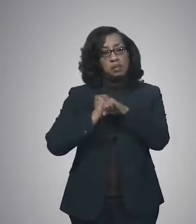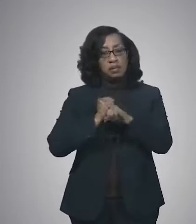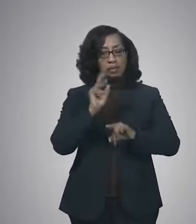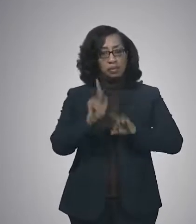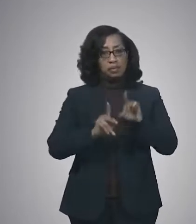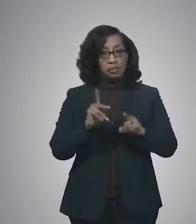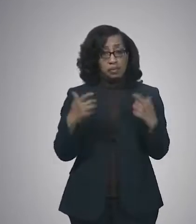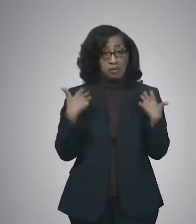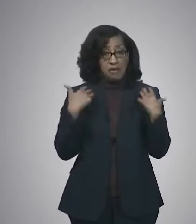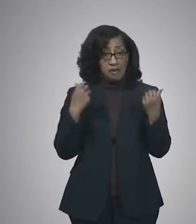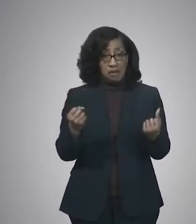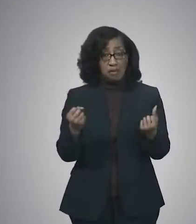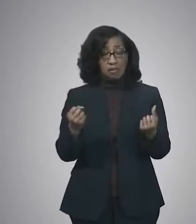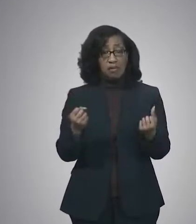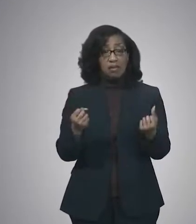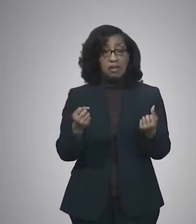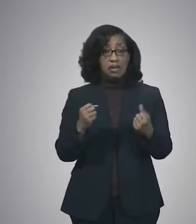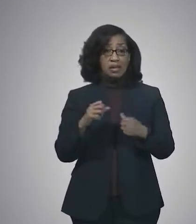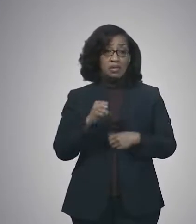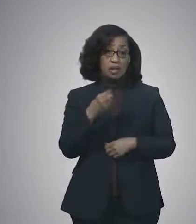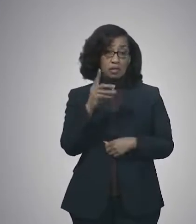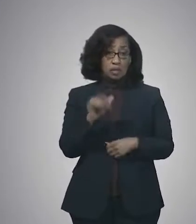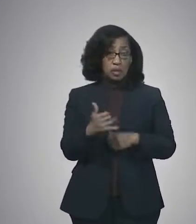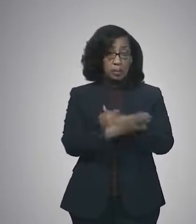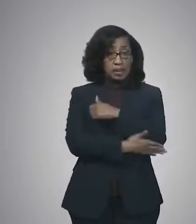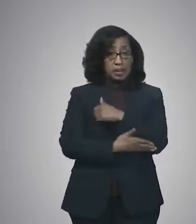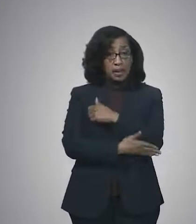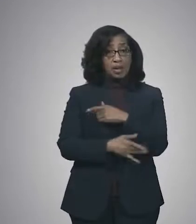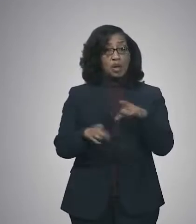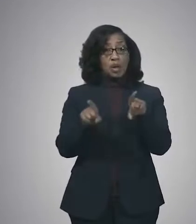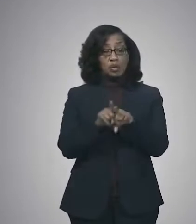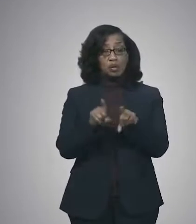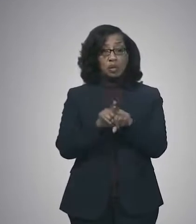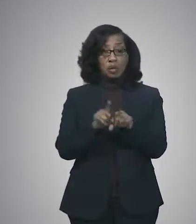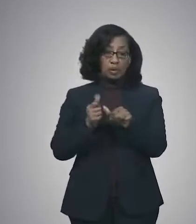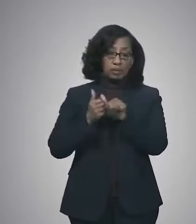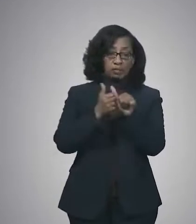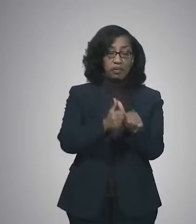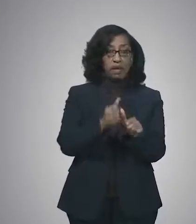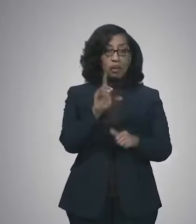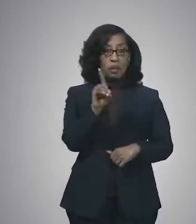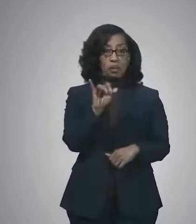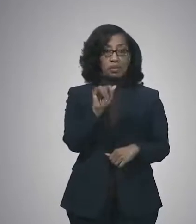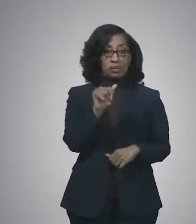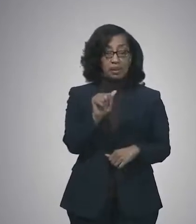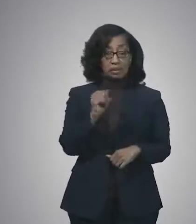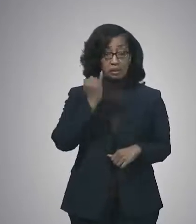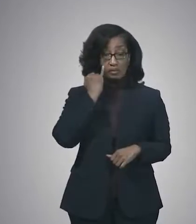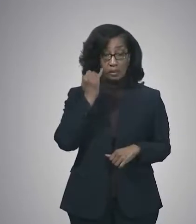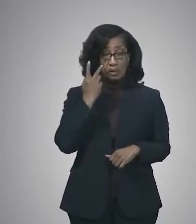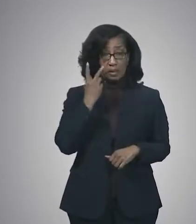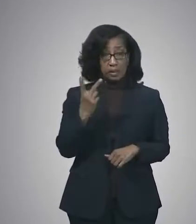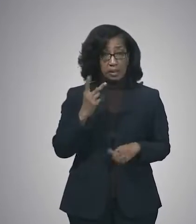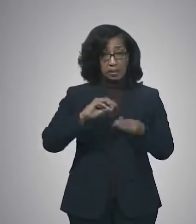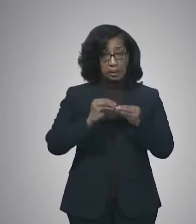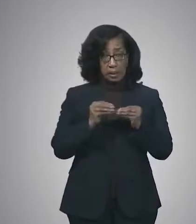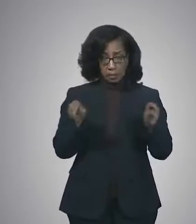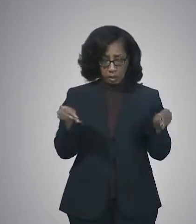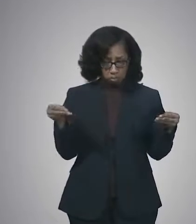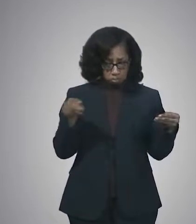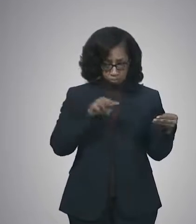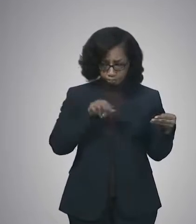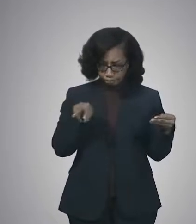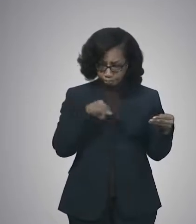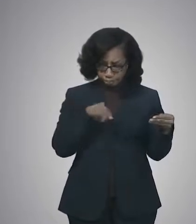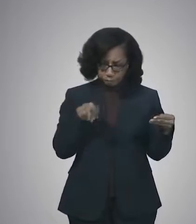of Shelby County residents, and we use a data-driven approach. So, if we're looking at the data now, and we've